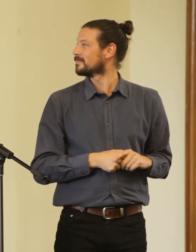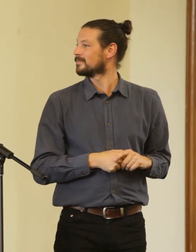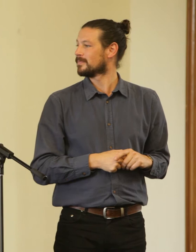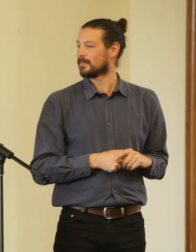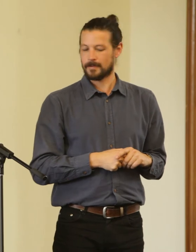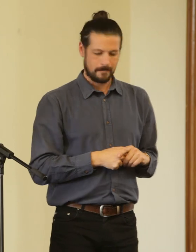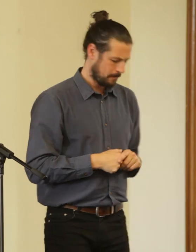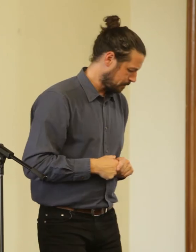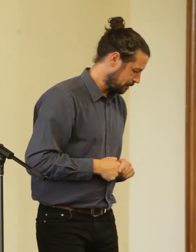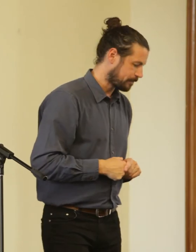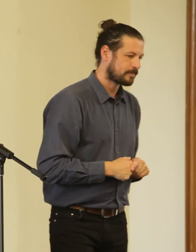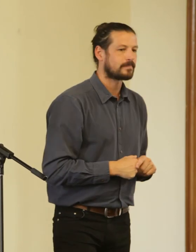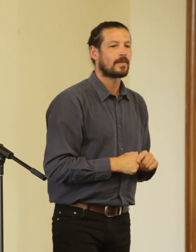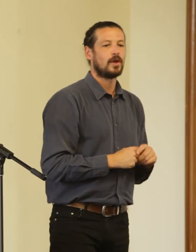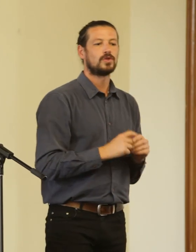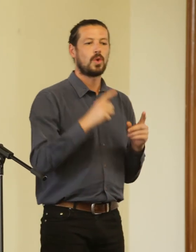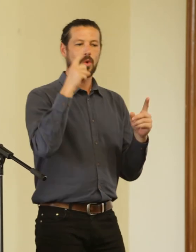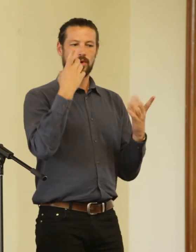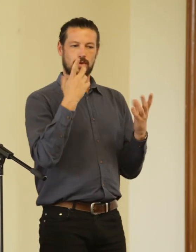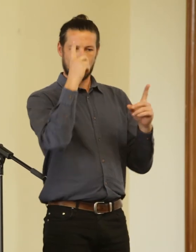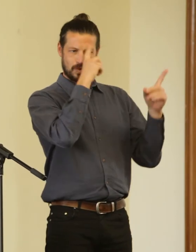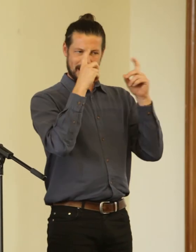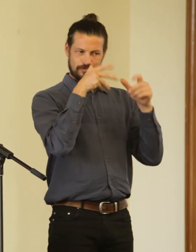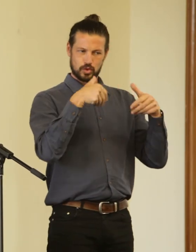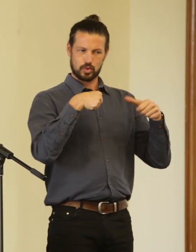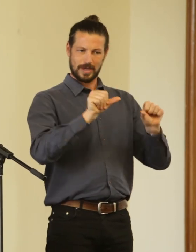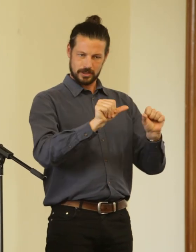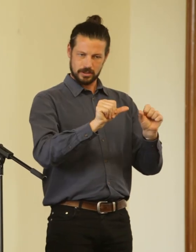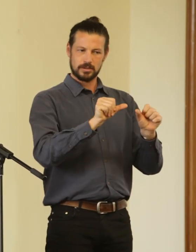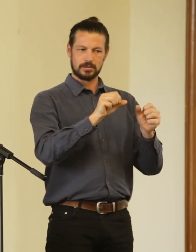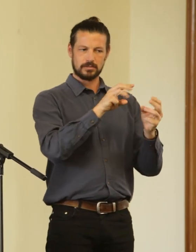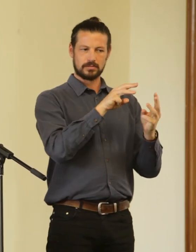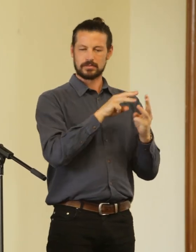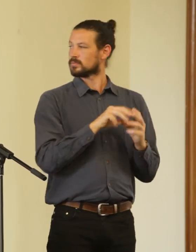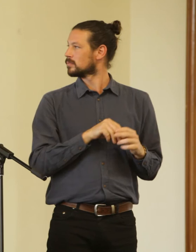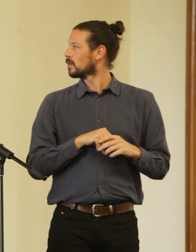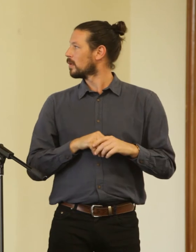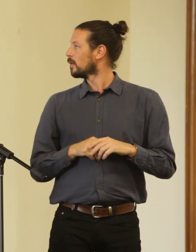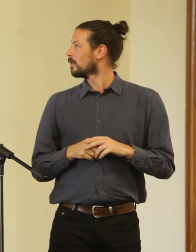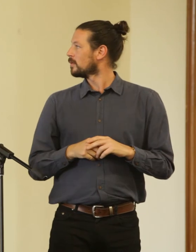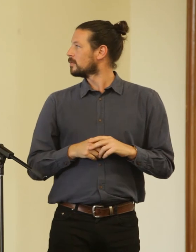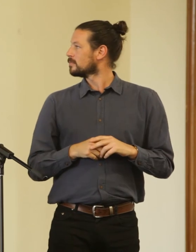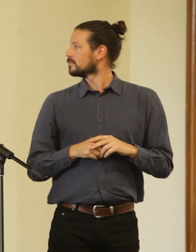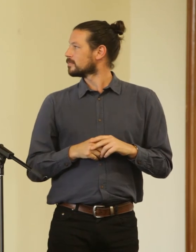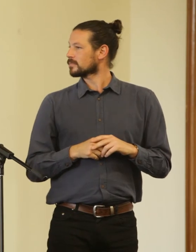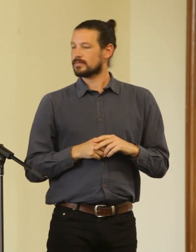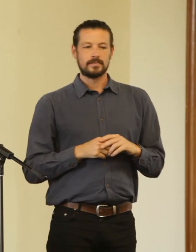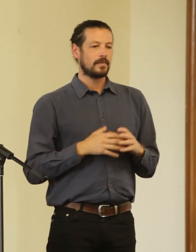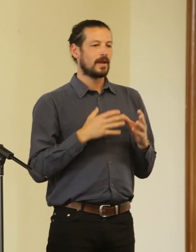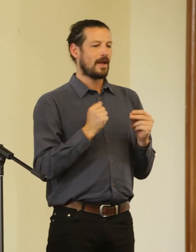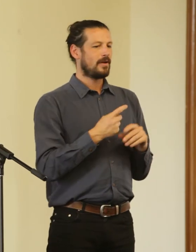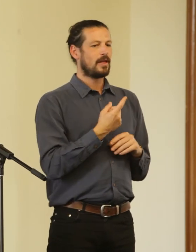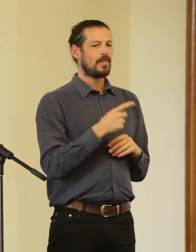So, the creative strategies that are part of this approach begin with something called the Eight